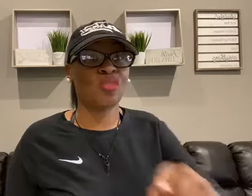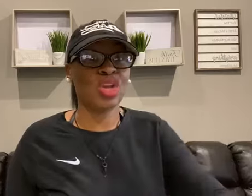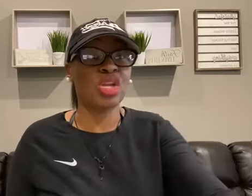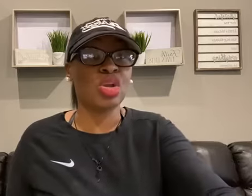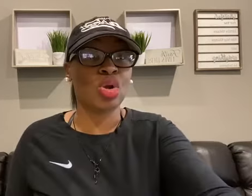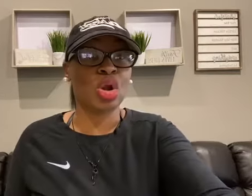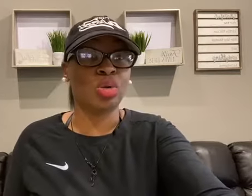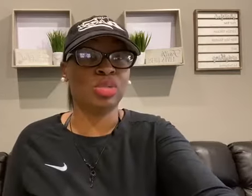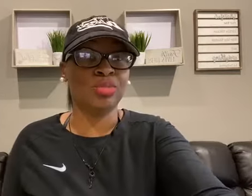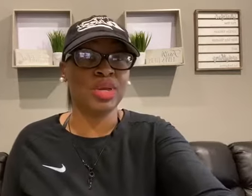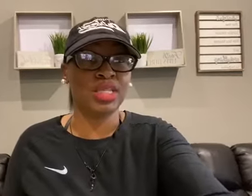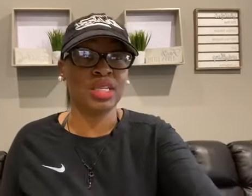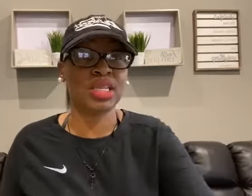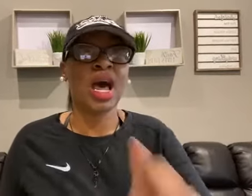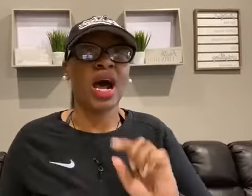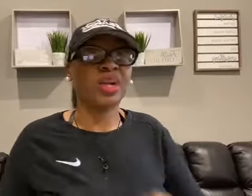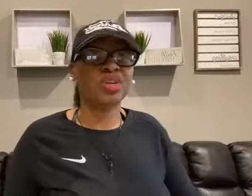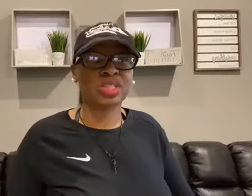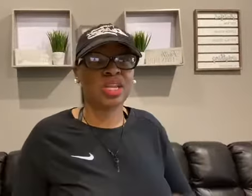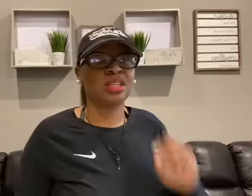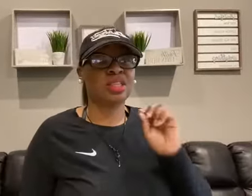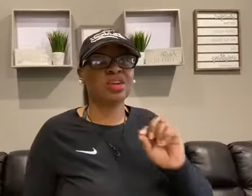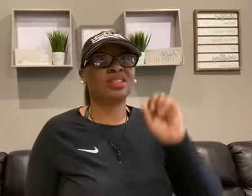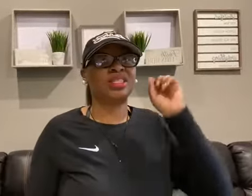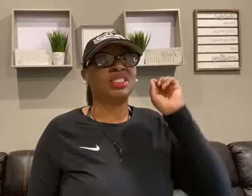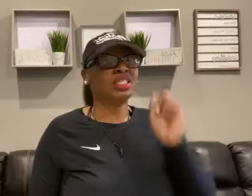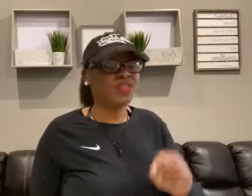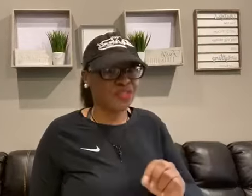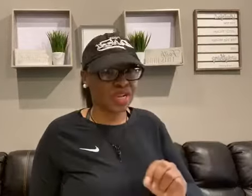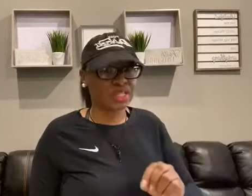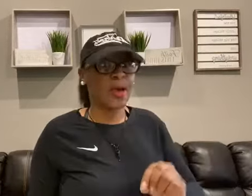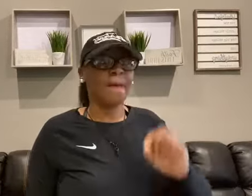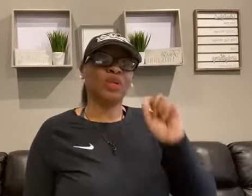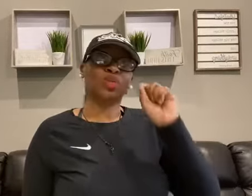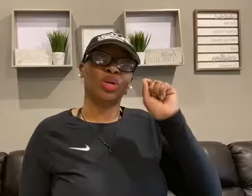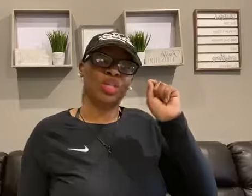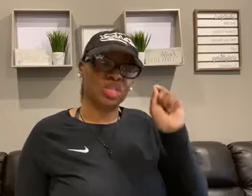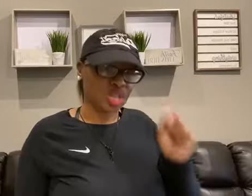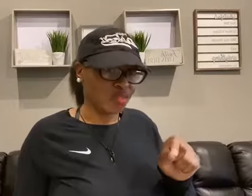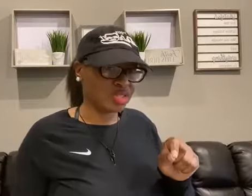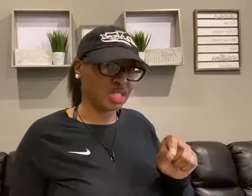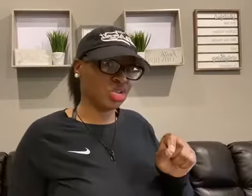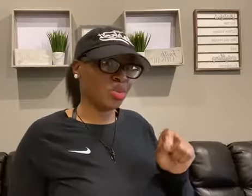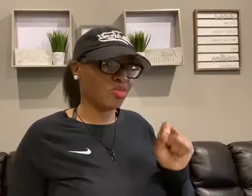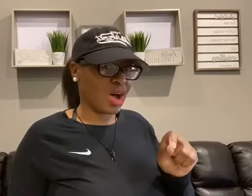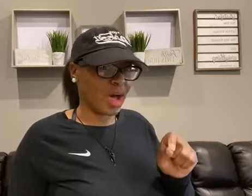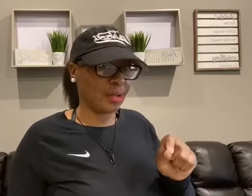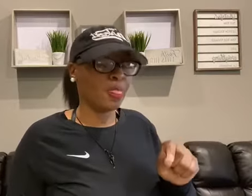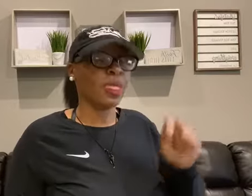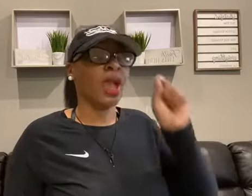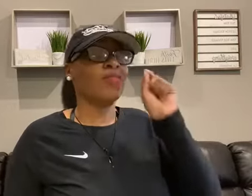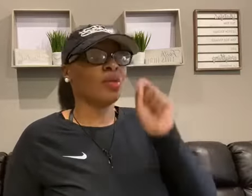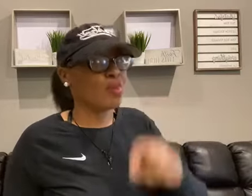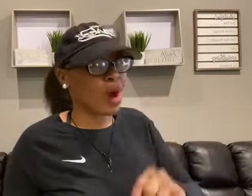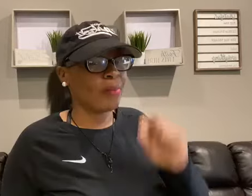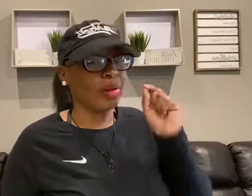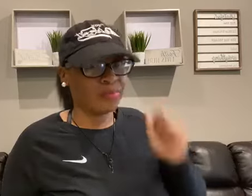solve in your coaching business. Understand that there is a difference between the service that you provide and the problem